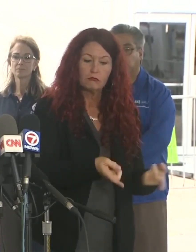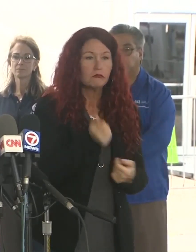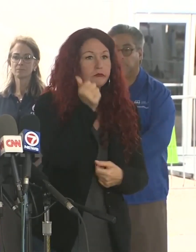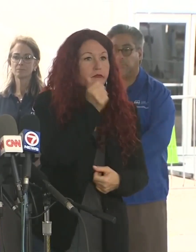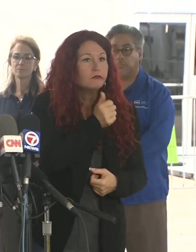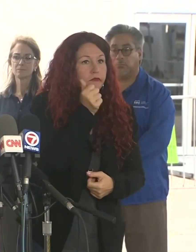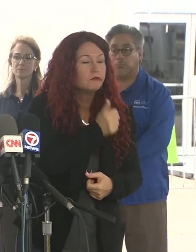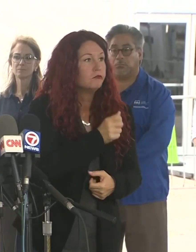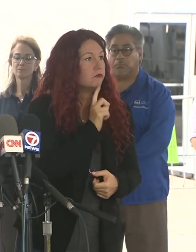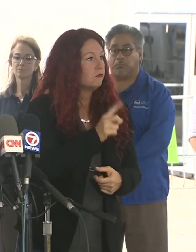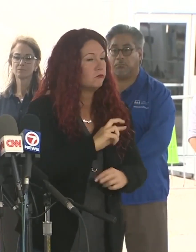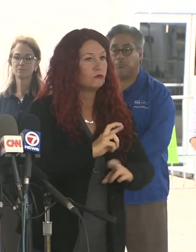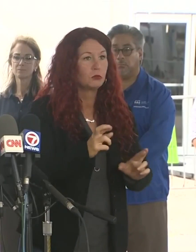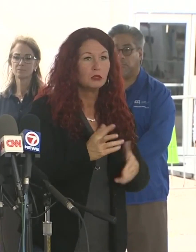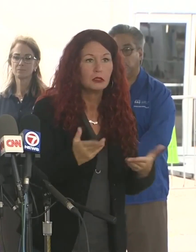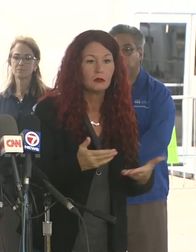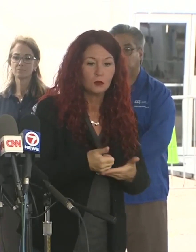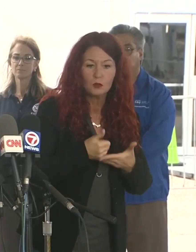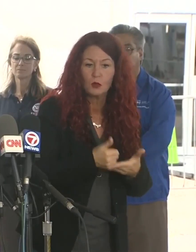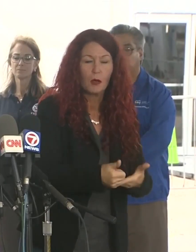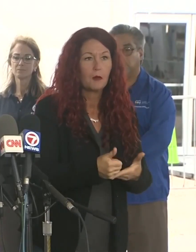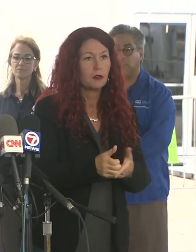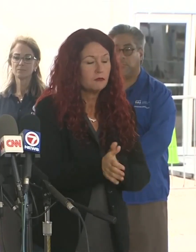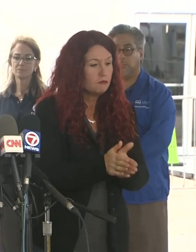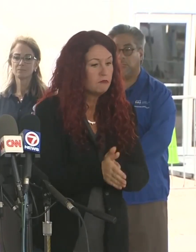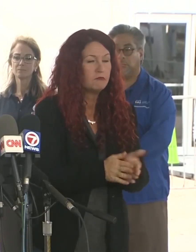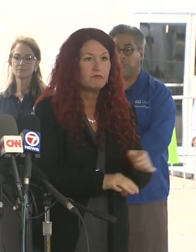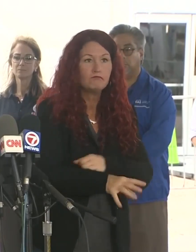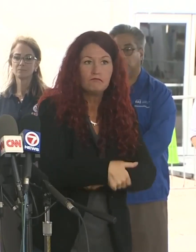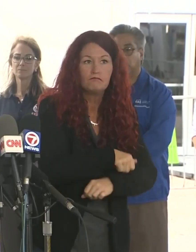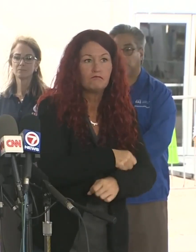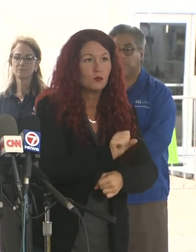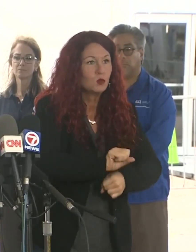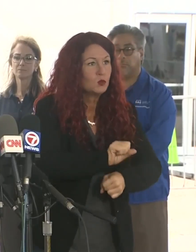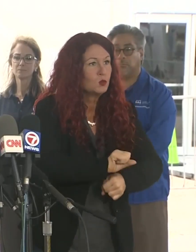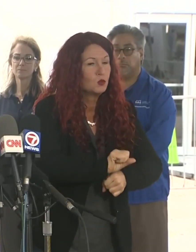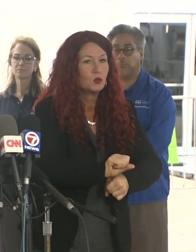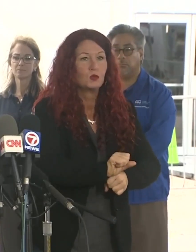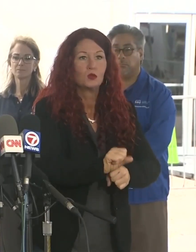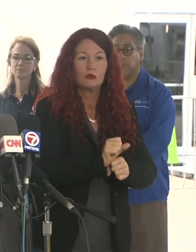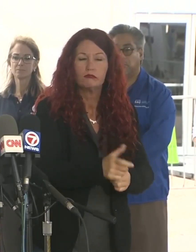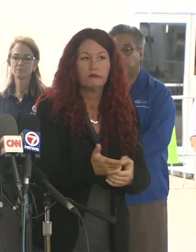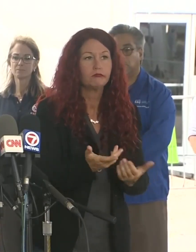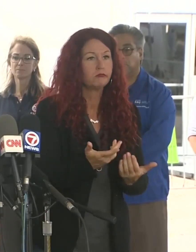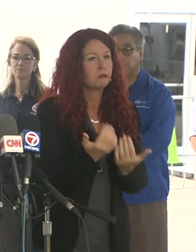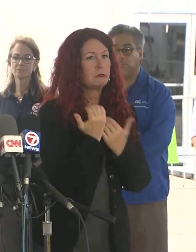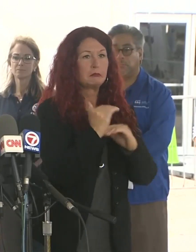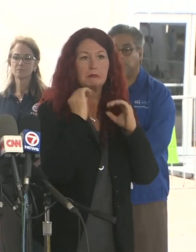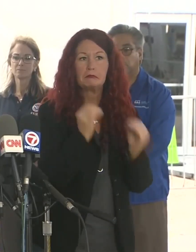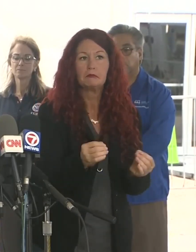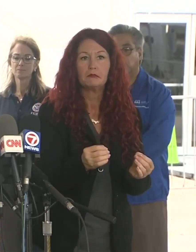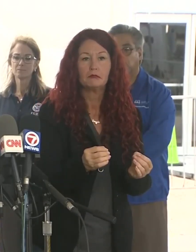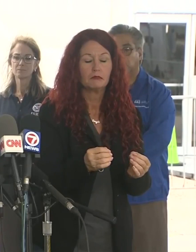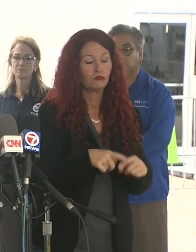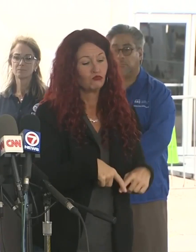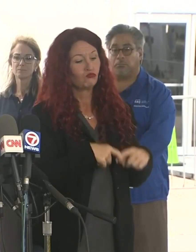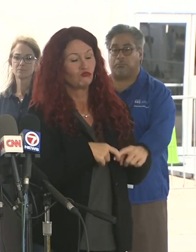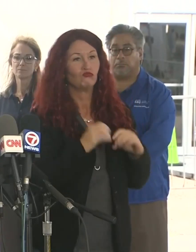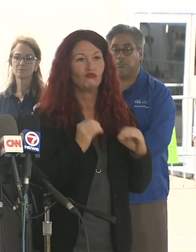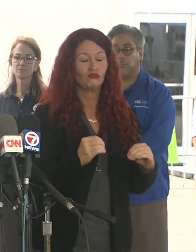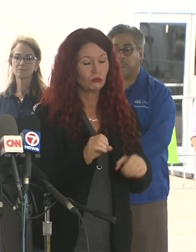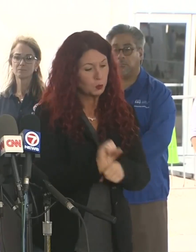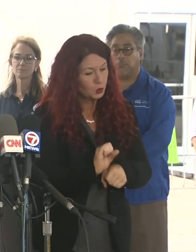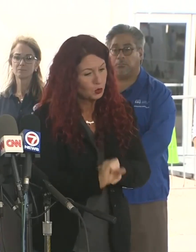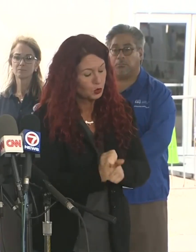unique moment and they've gone above and beyond. So, of course, we know the men and women of our first-class fire rescue team,